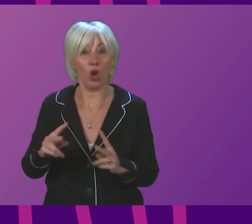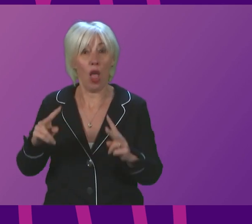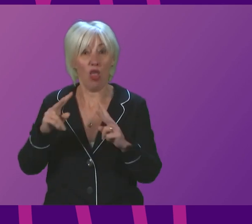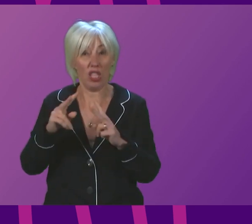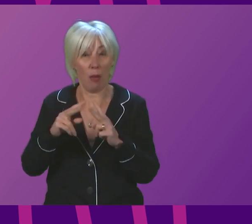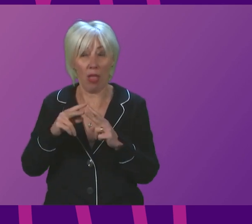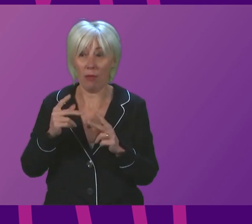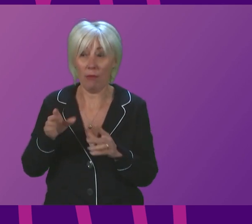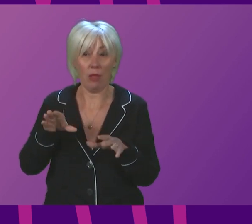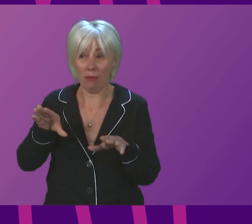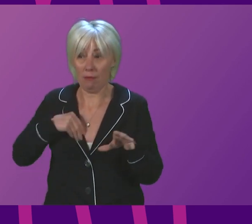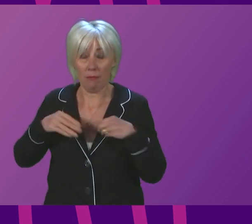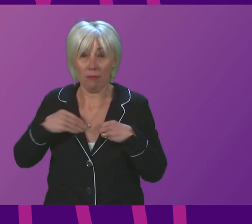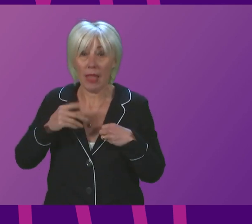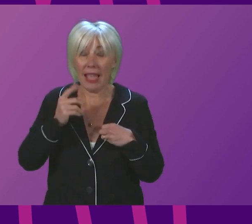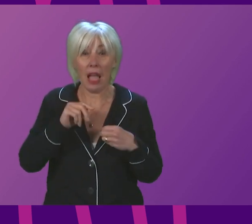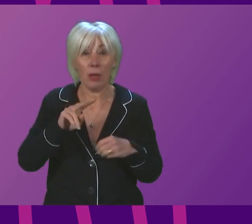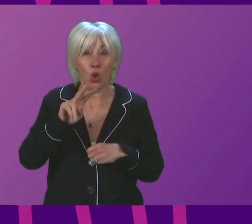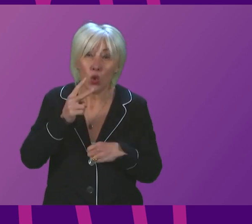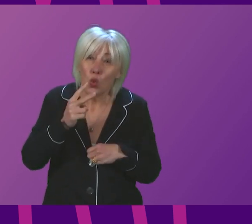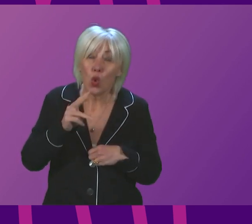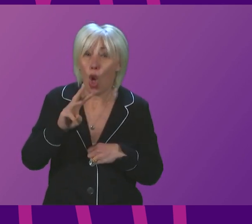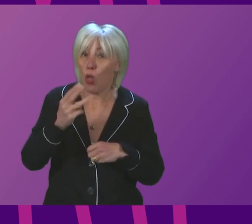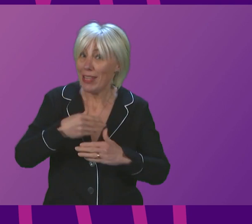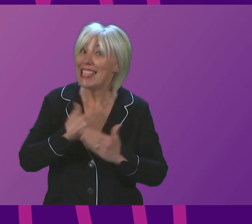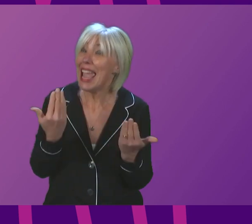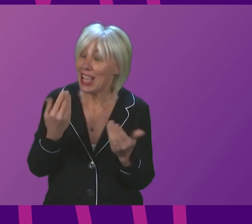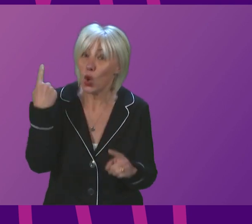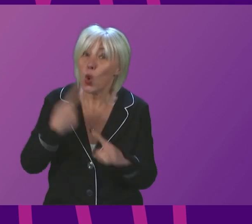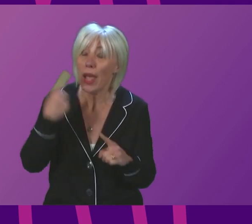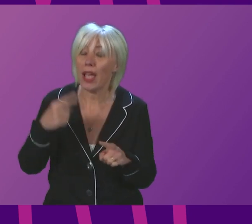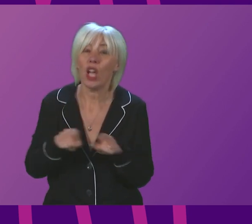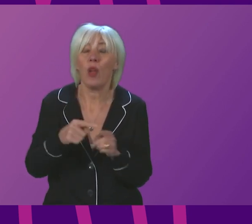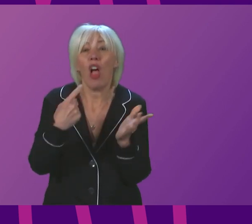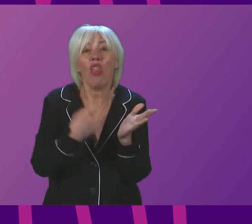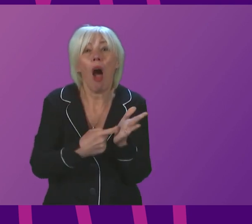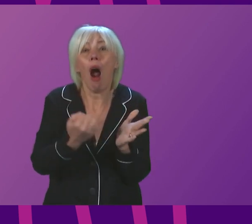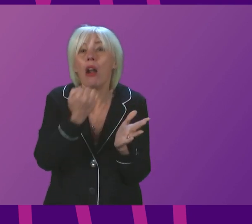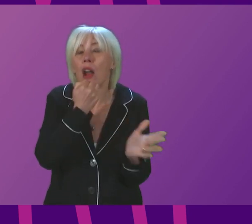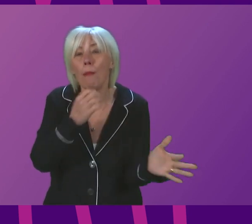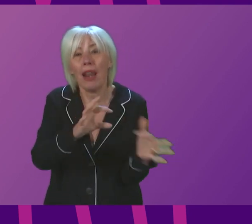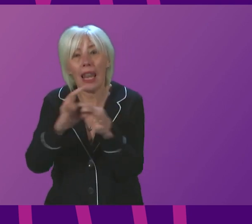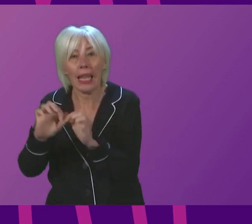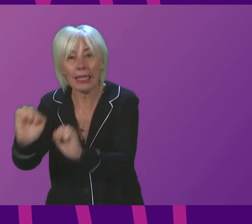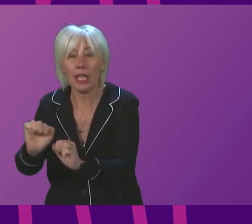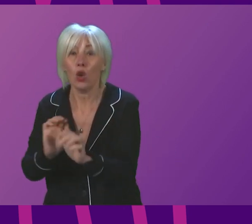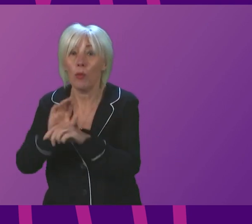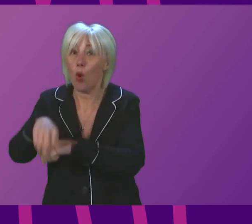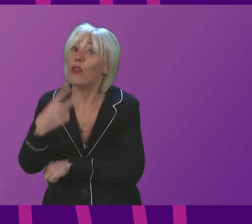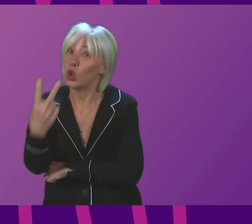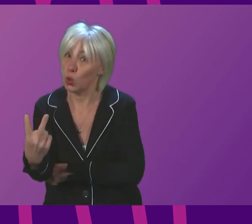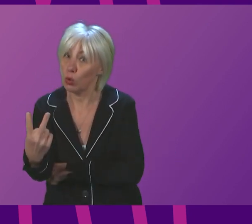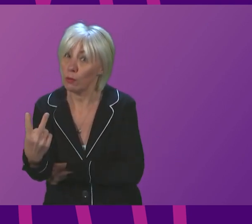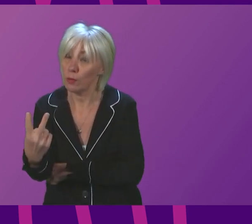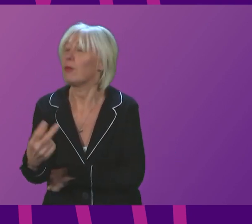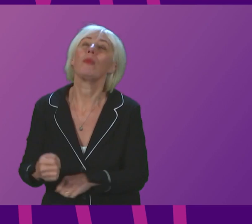as short as two to three days, and that the R number associated with the new variant may be well over two. I can also